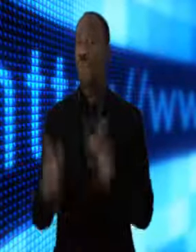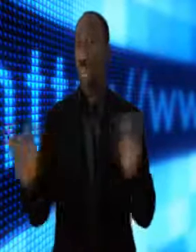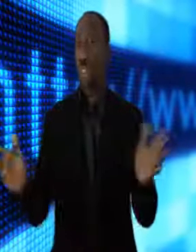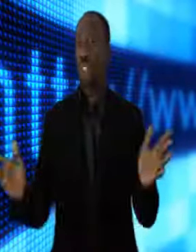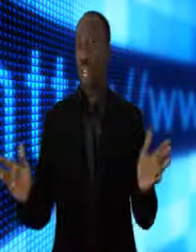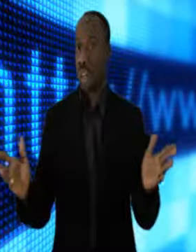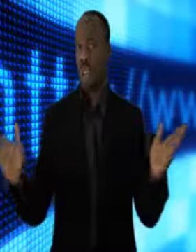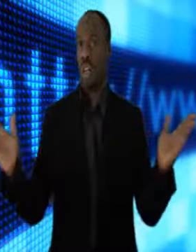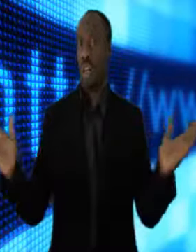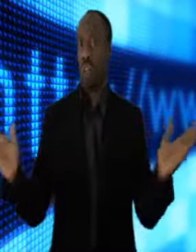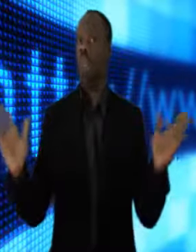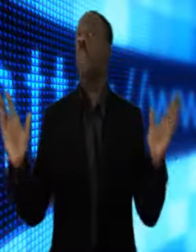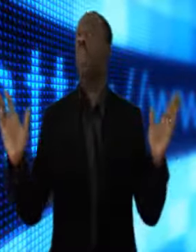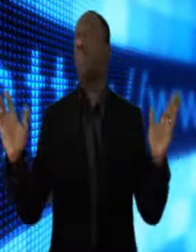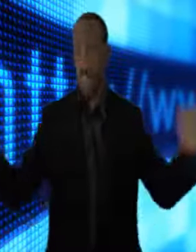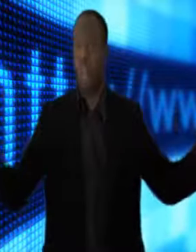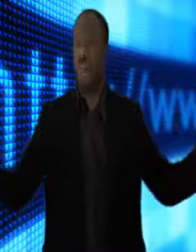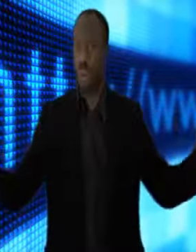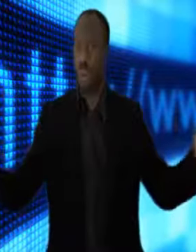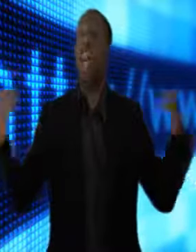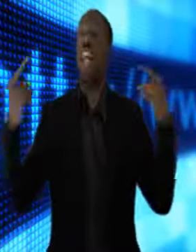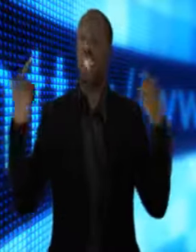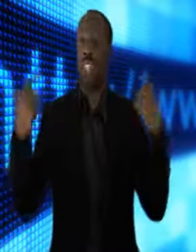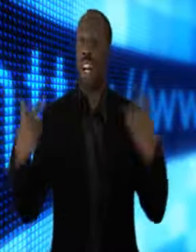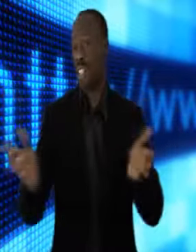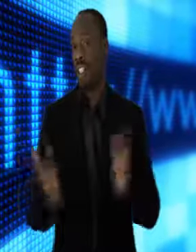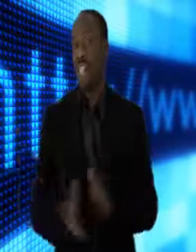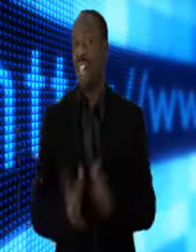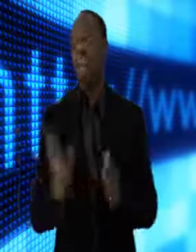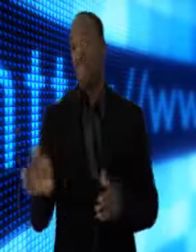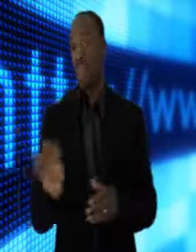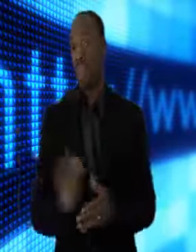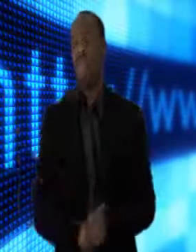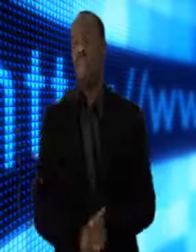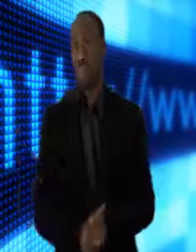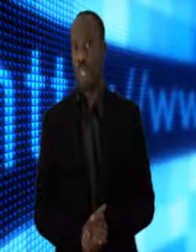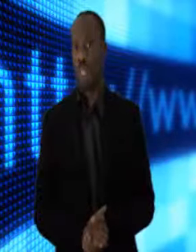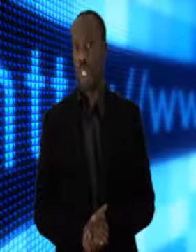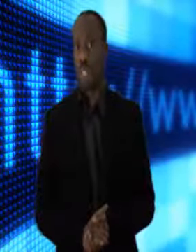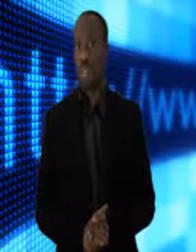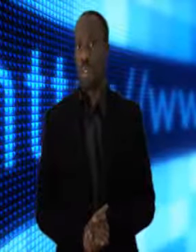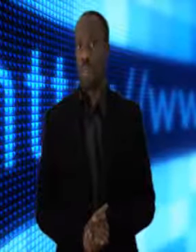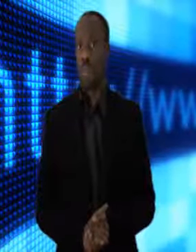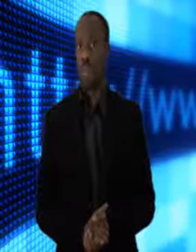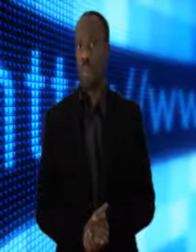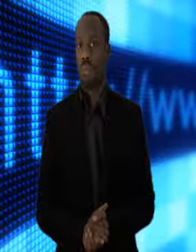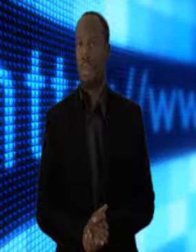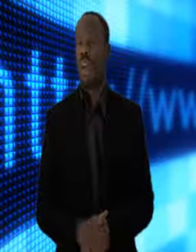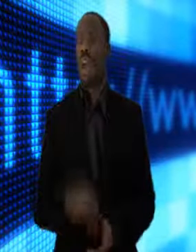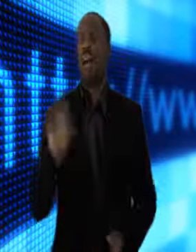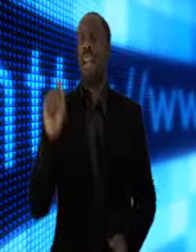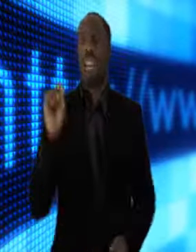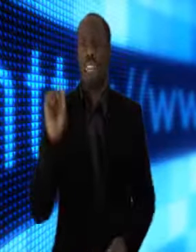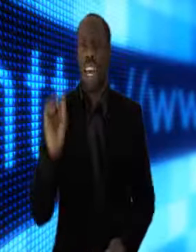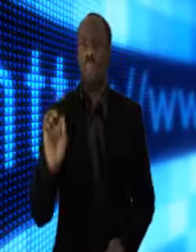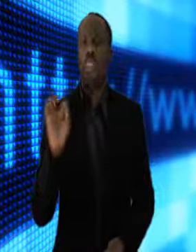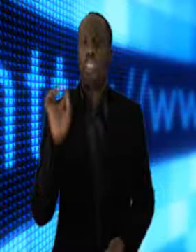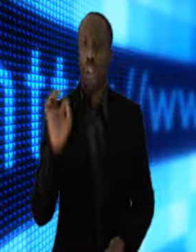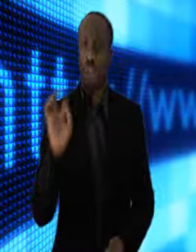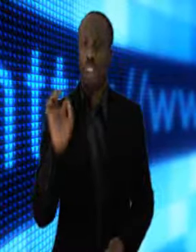or would I say most people, did not understand what this person was saying. Now, let me tell you